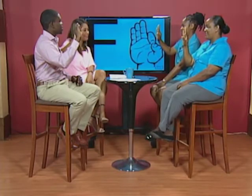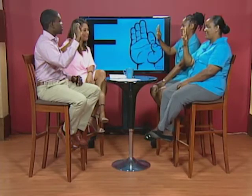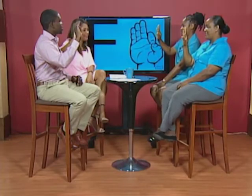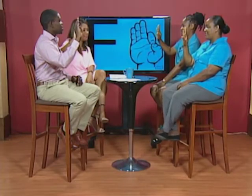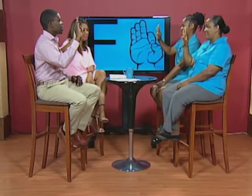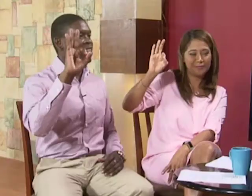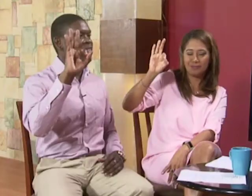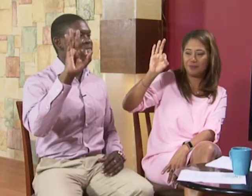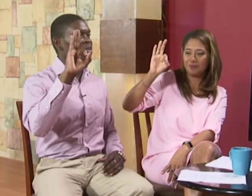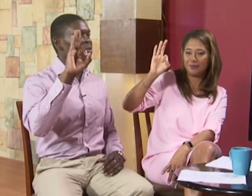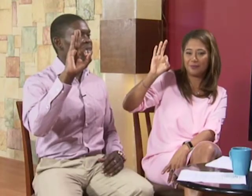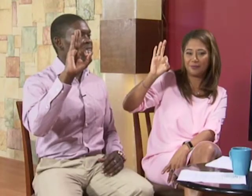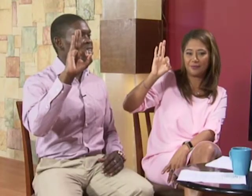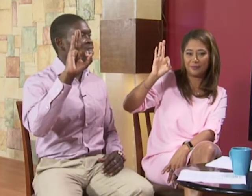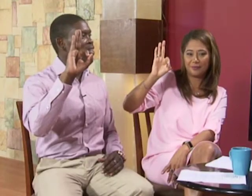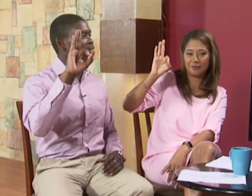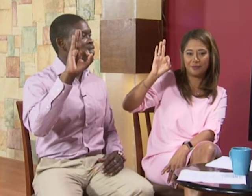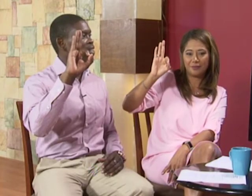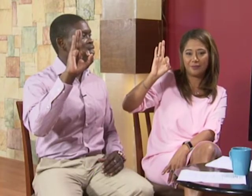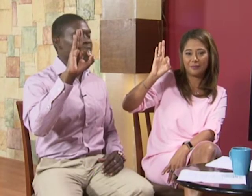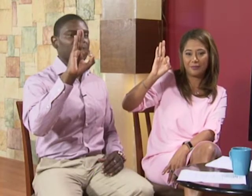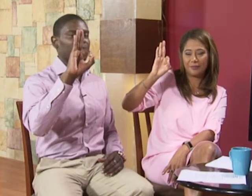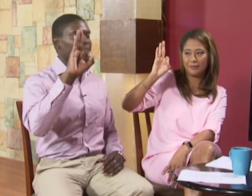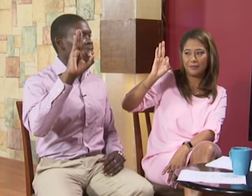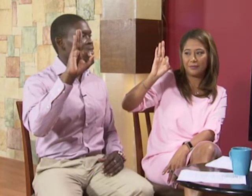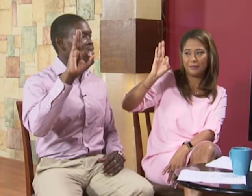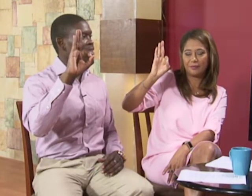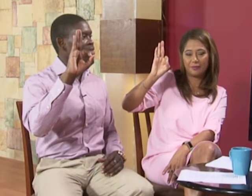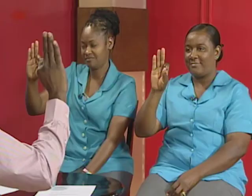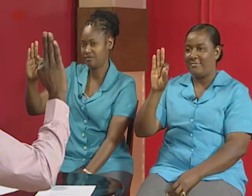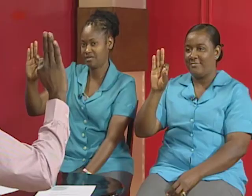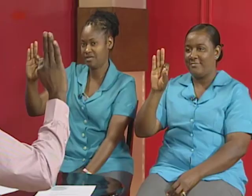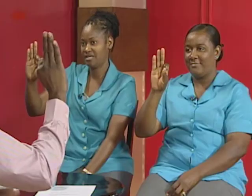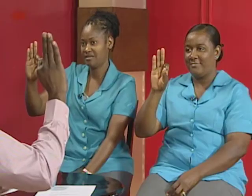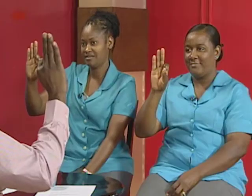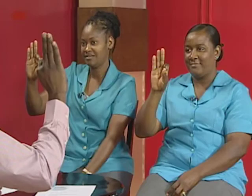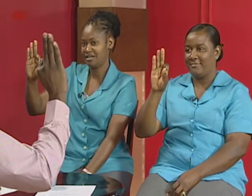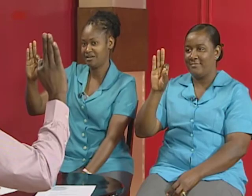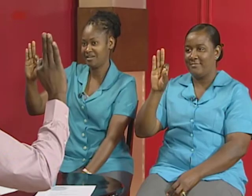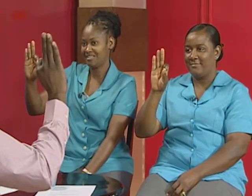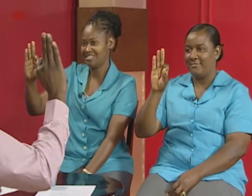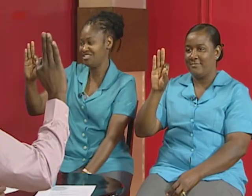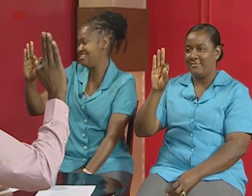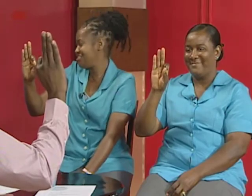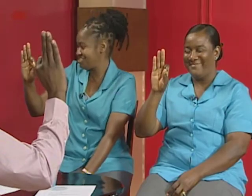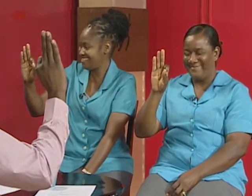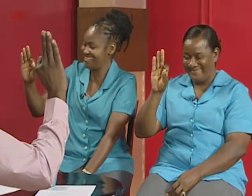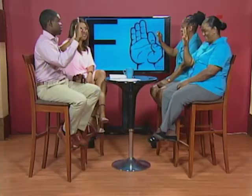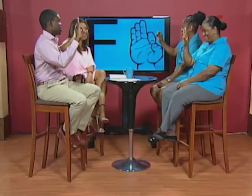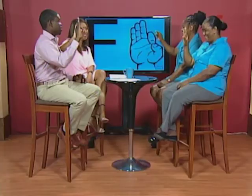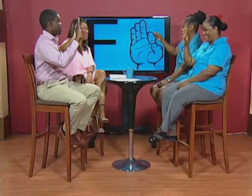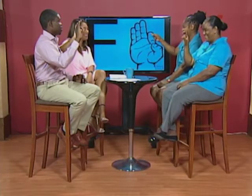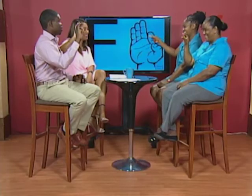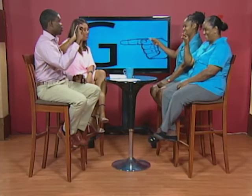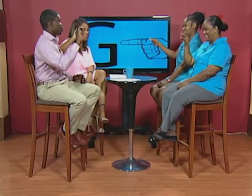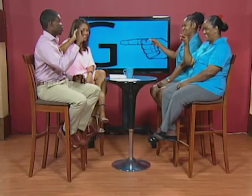it's like you're saying okay close yeah okay okay don't forget e all right then g this way